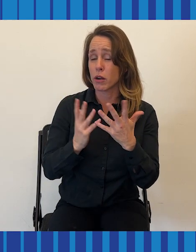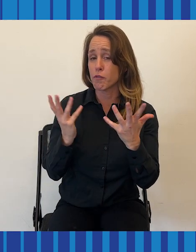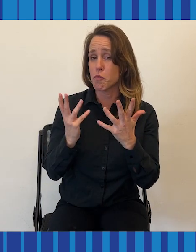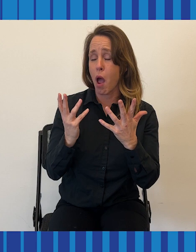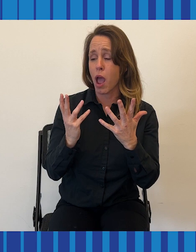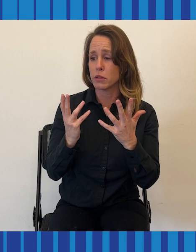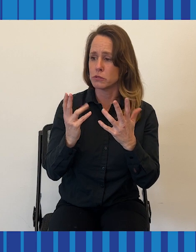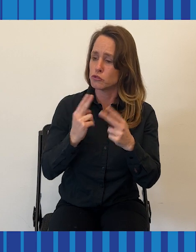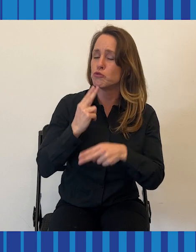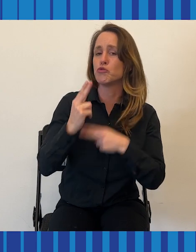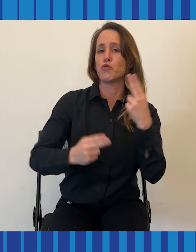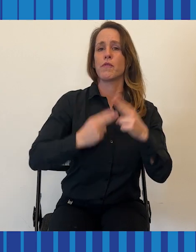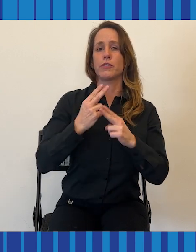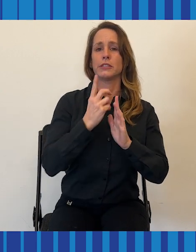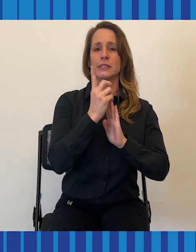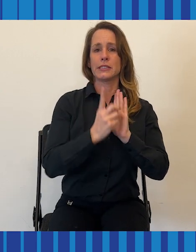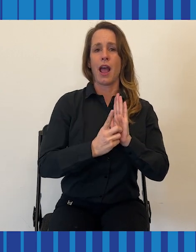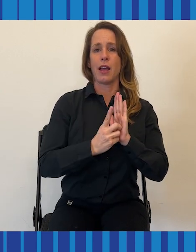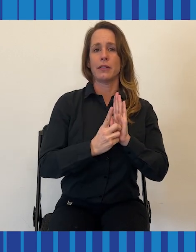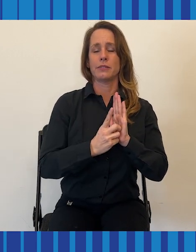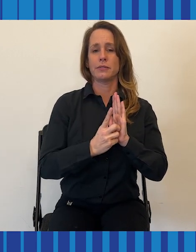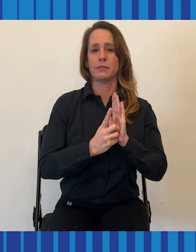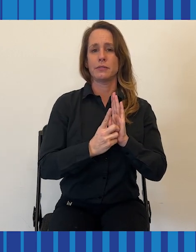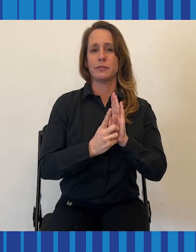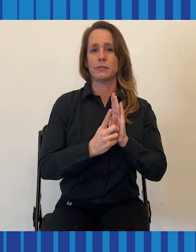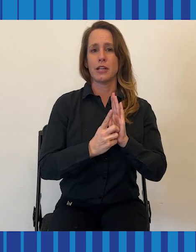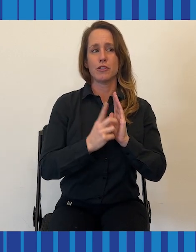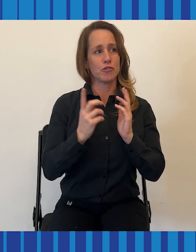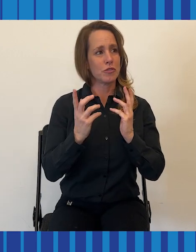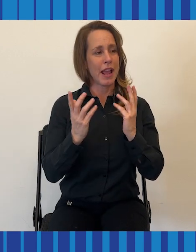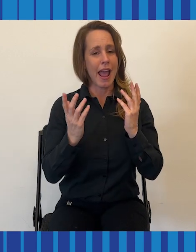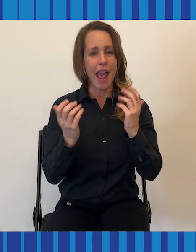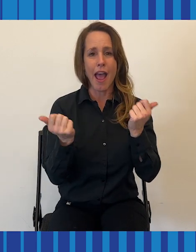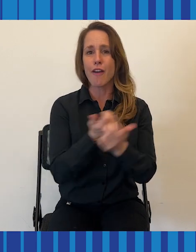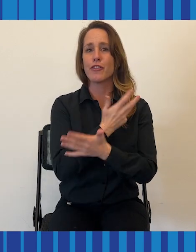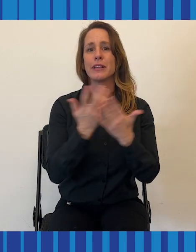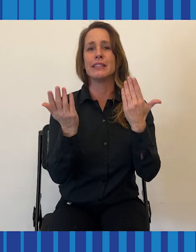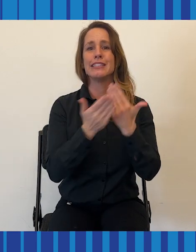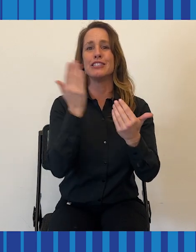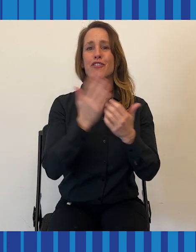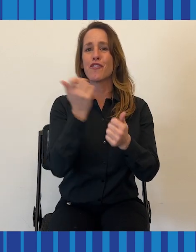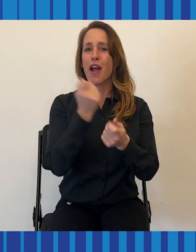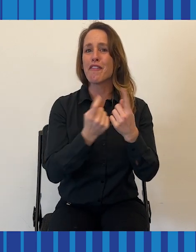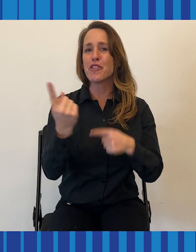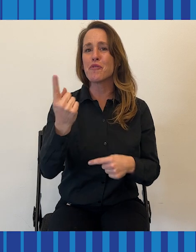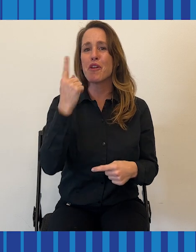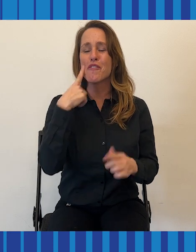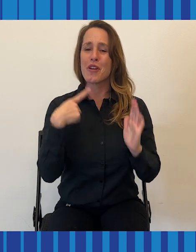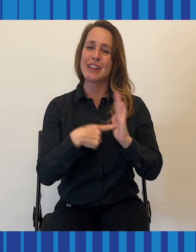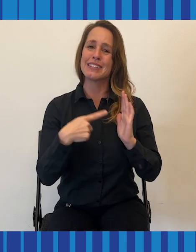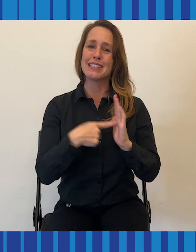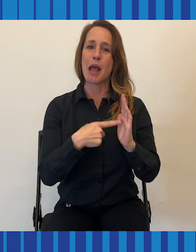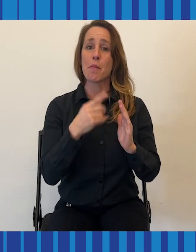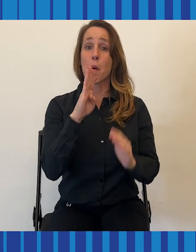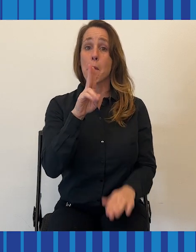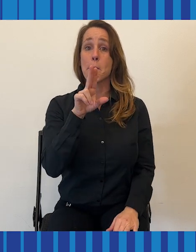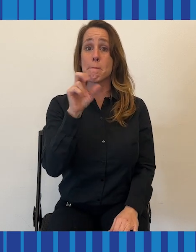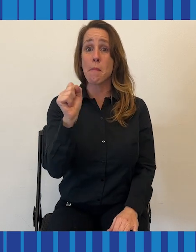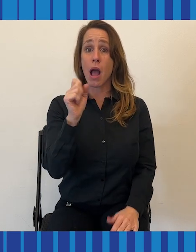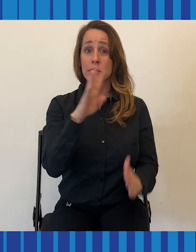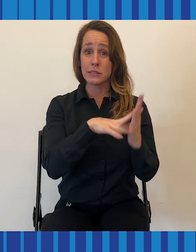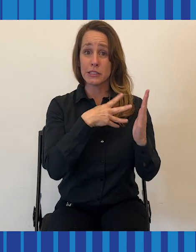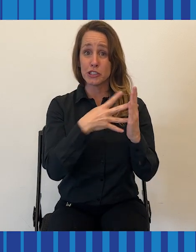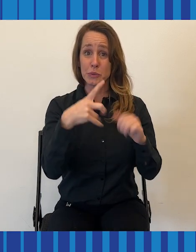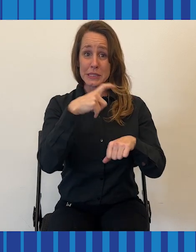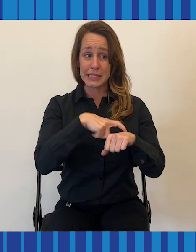It's part of universal design. That's make everything easier for everyone. So bus schedules that are in